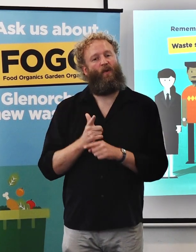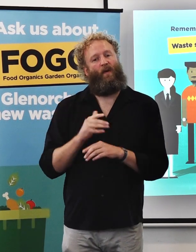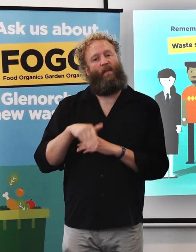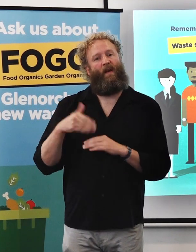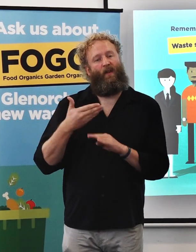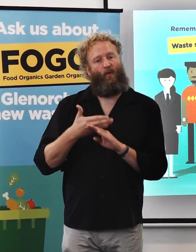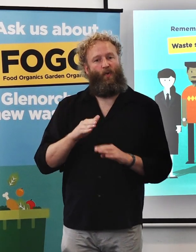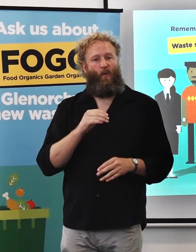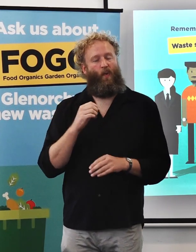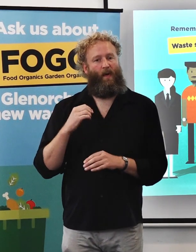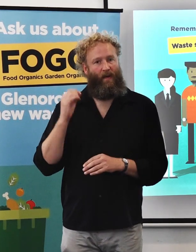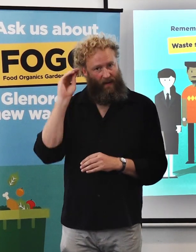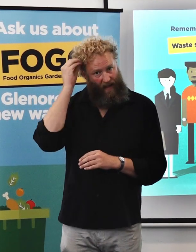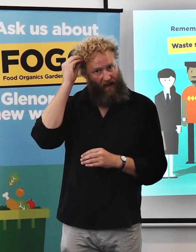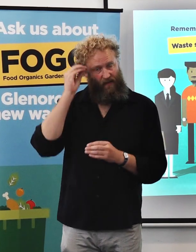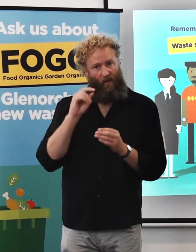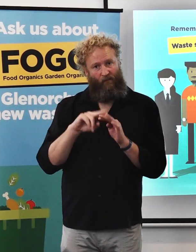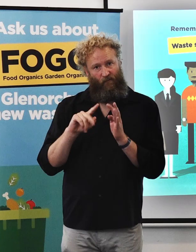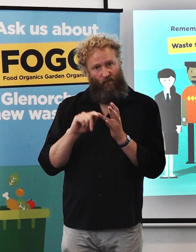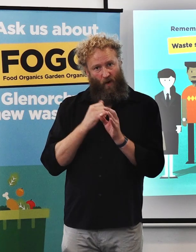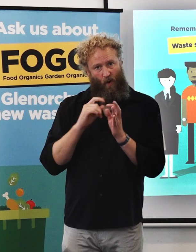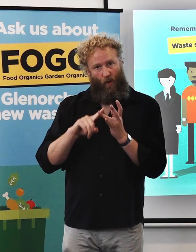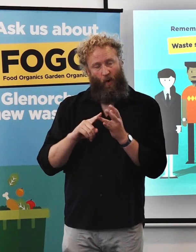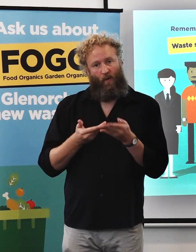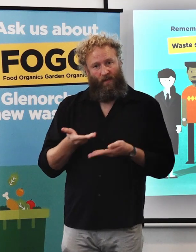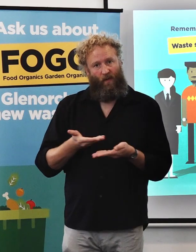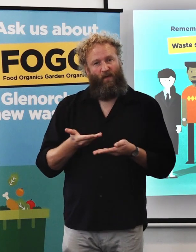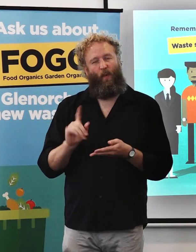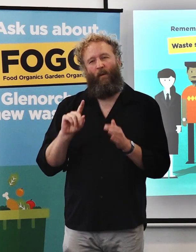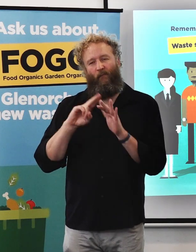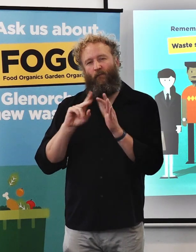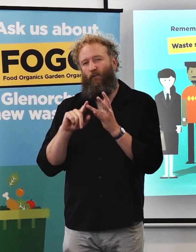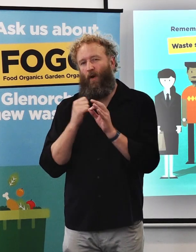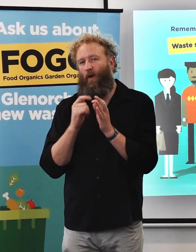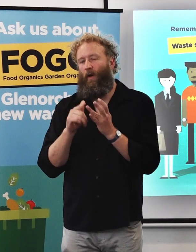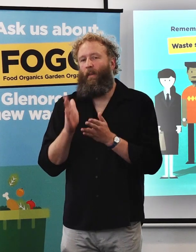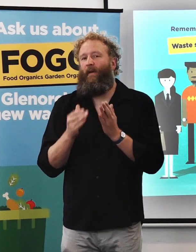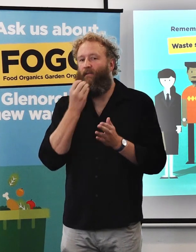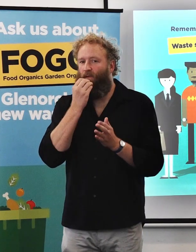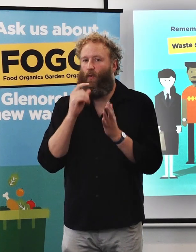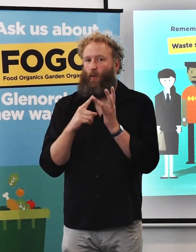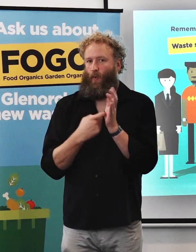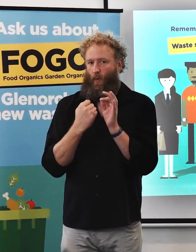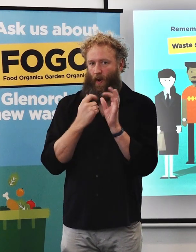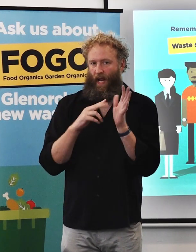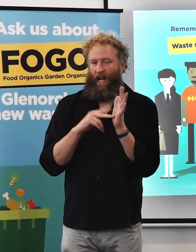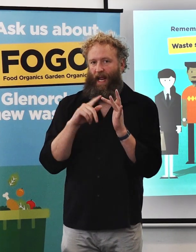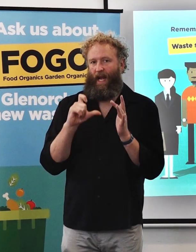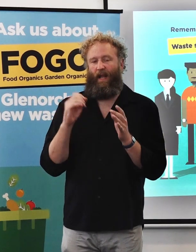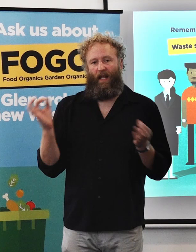service. So for those of you that don't know, FOGO stands for Food Organics Garden Organics. We are very